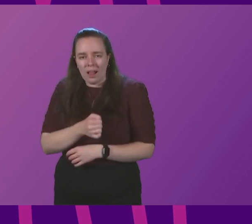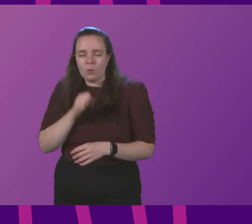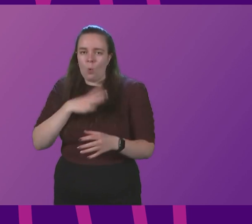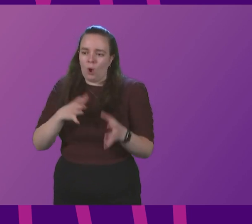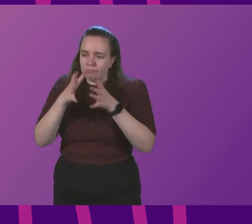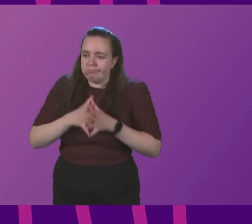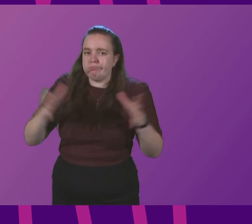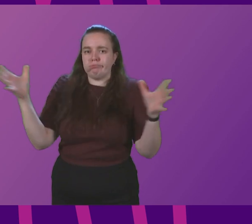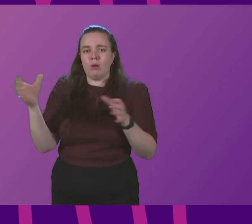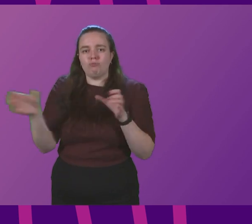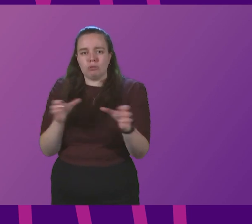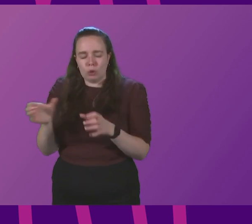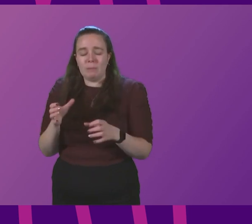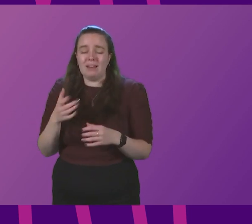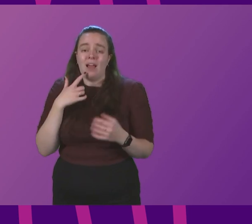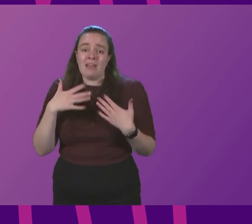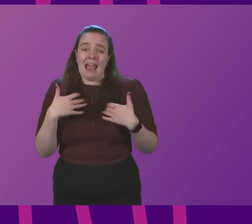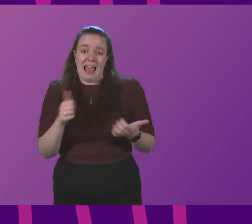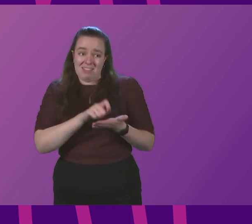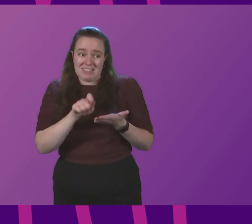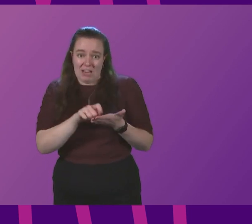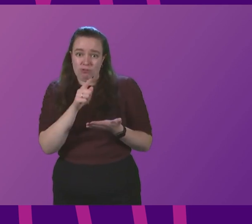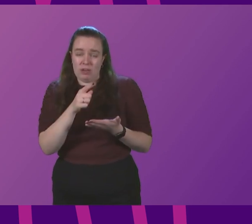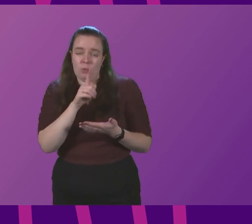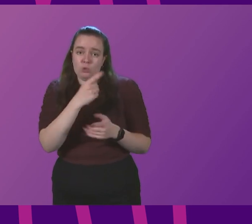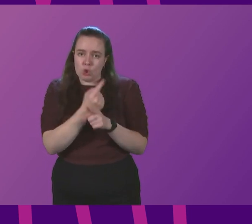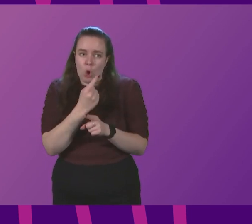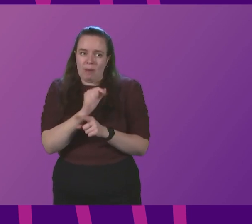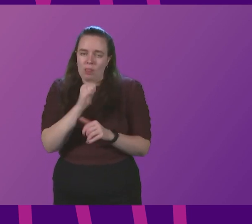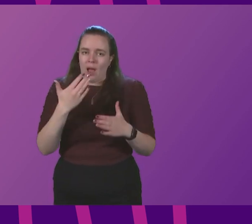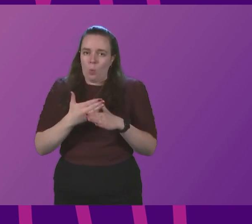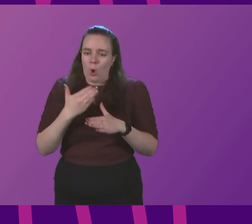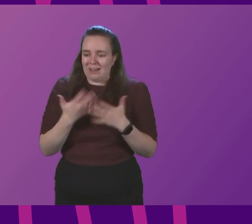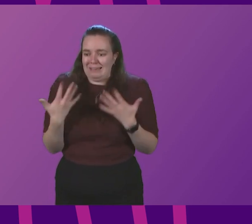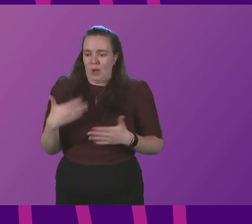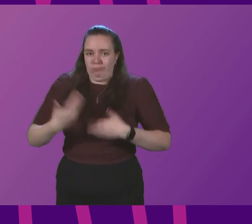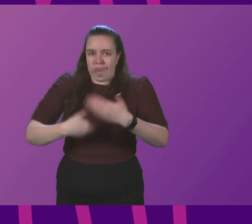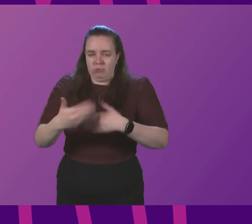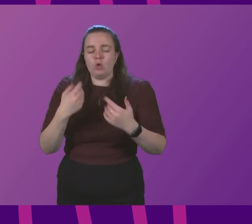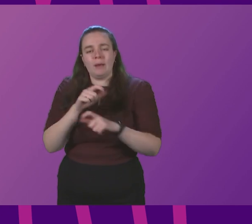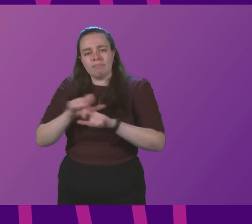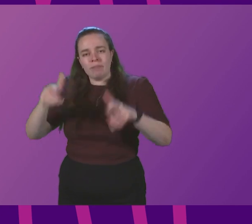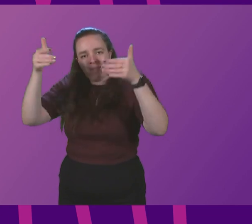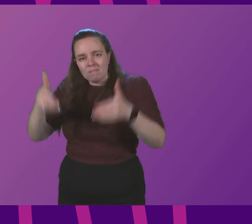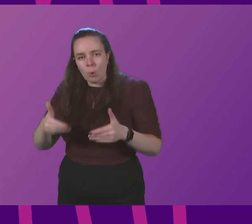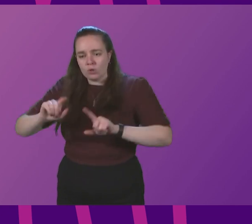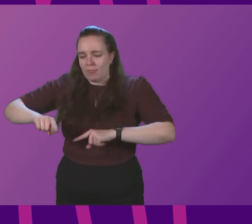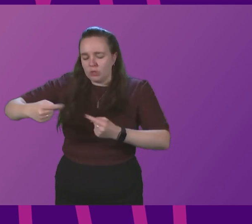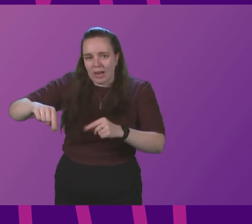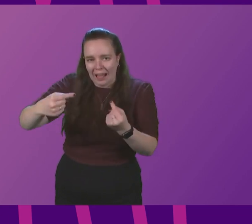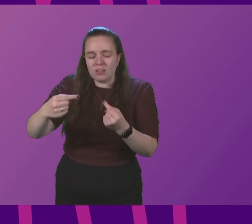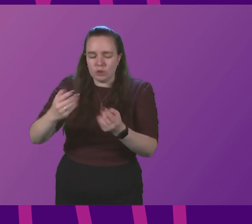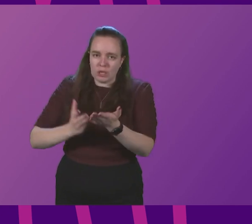recruitment and the health secretary, when I came into the chamber, was just talking about some of that work that is underway. So we continue to focus on these challenges